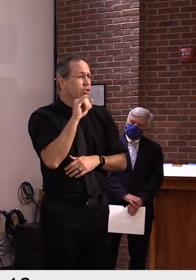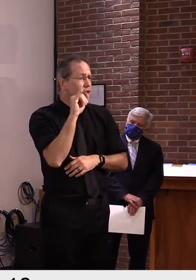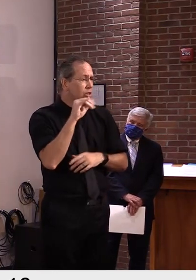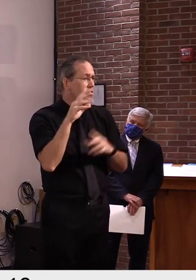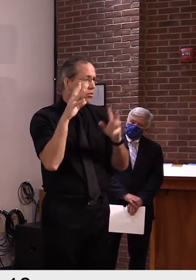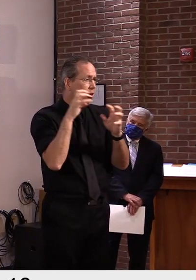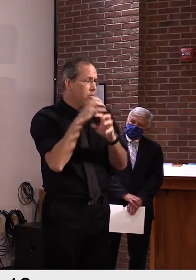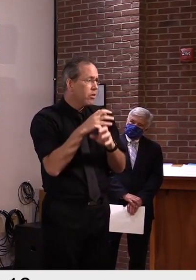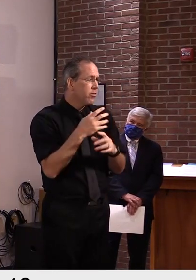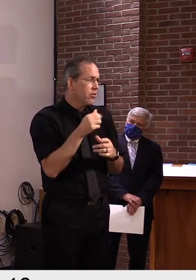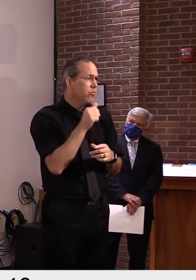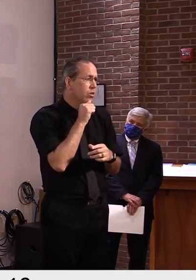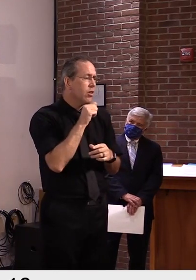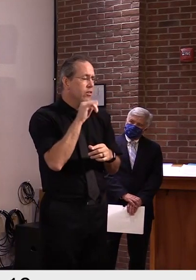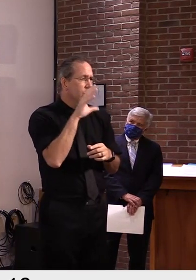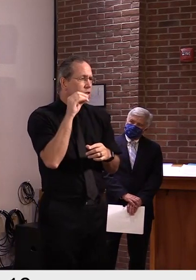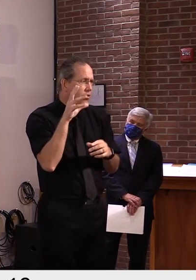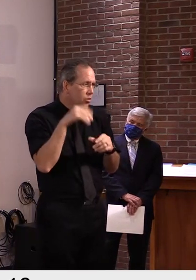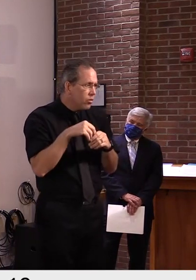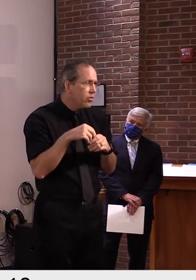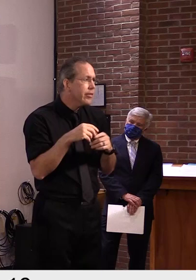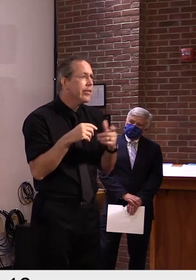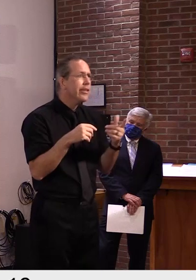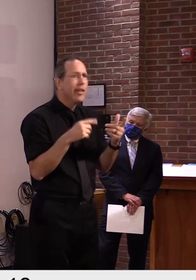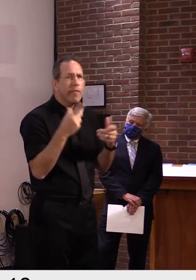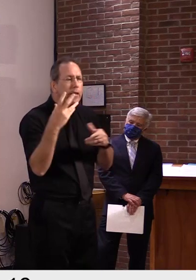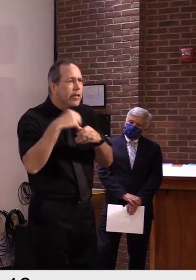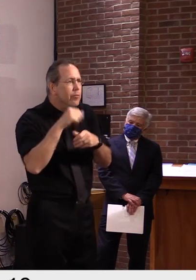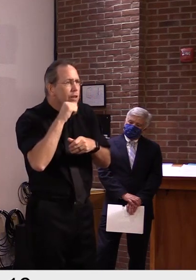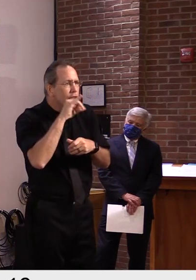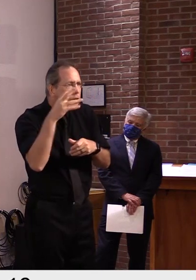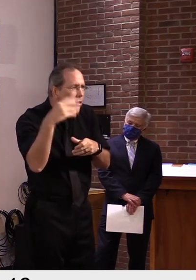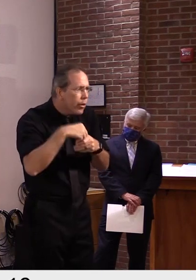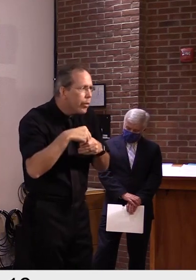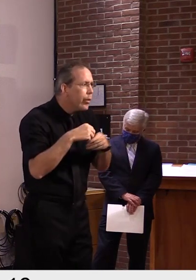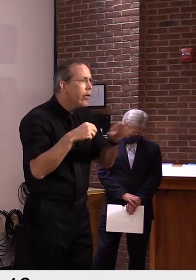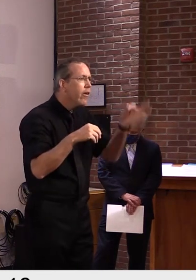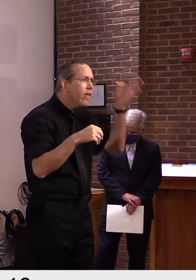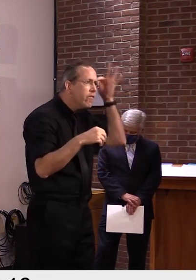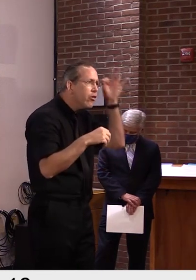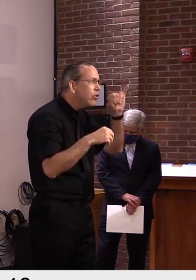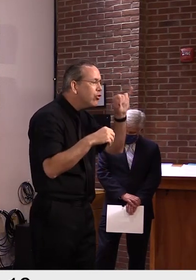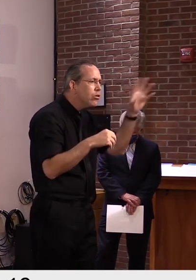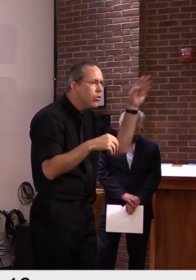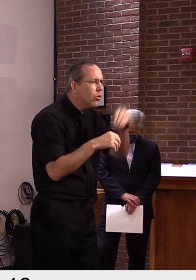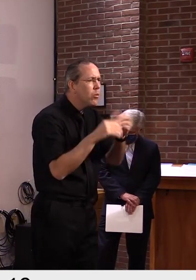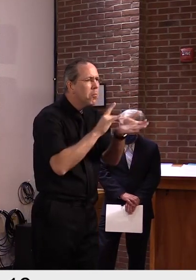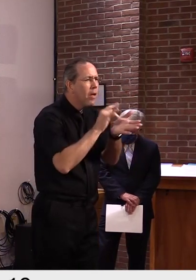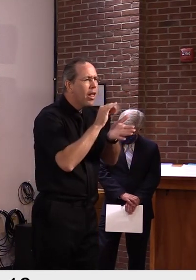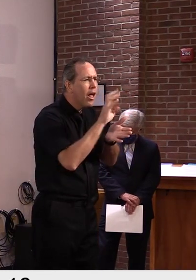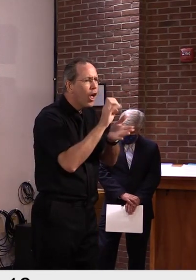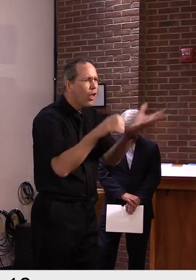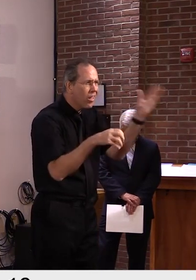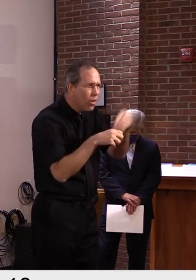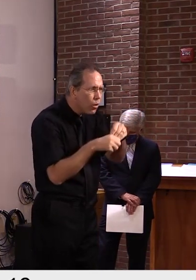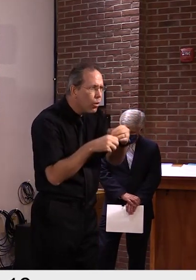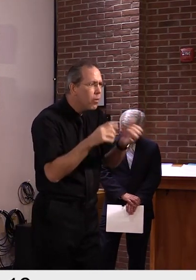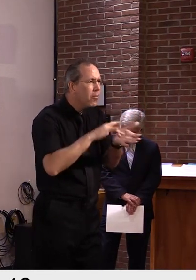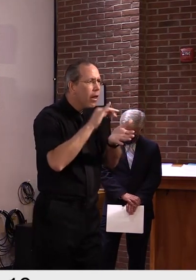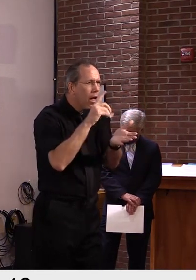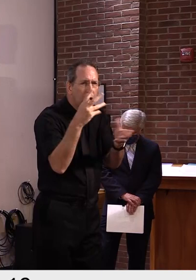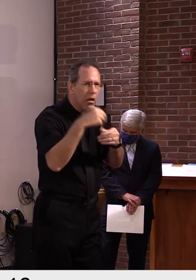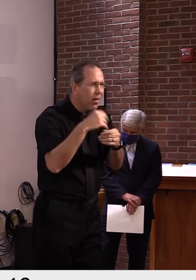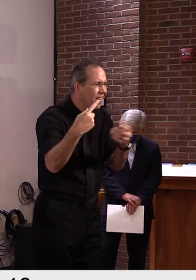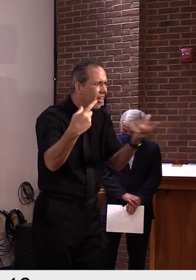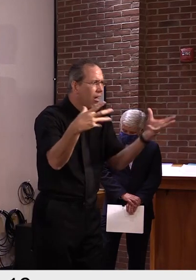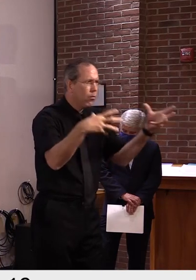health access. How, you know, how can someone get access to the healthcare they need? Issues about quality certainly as well, uh, which are critical and important.